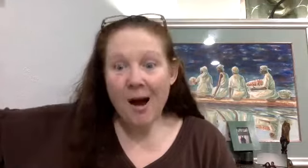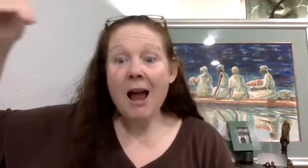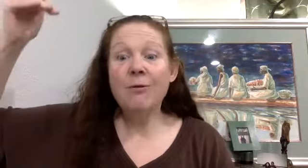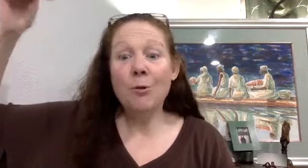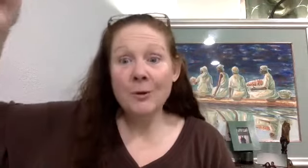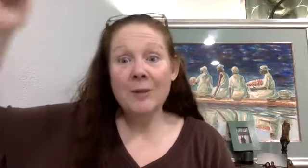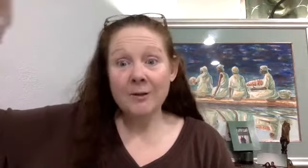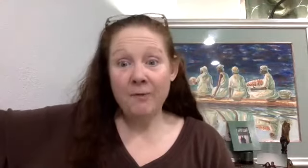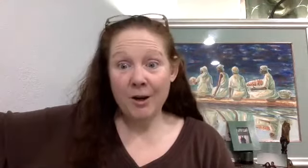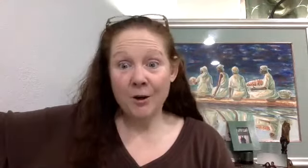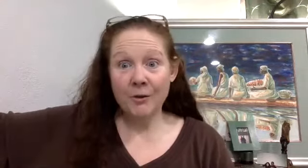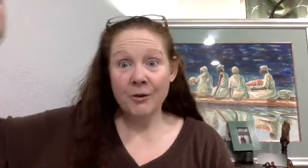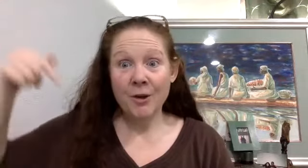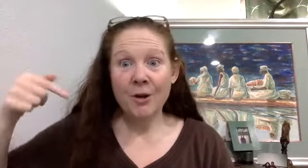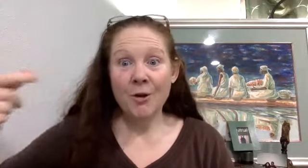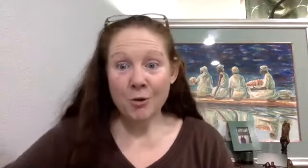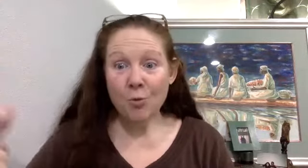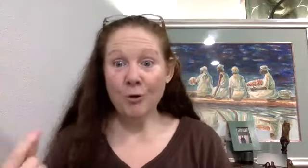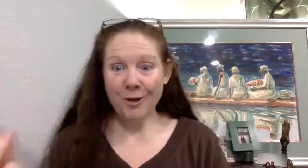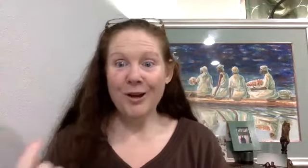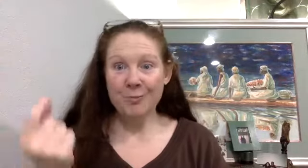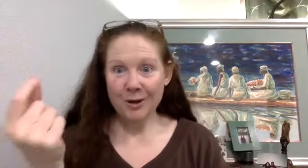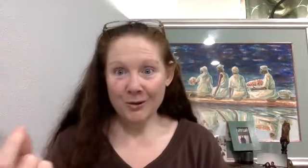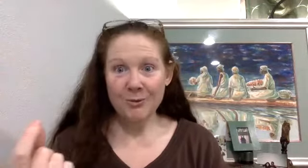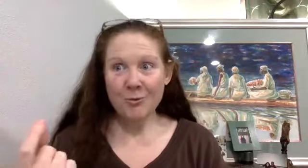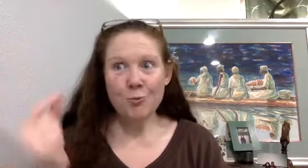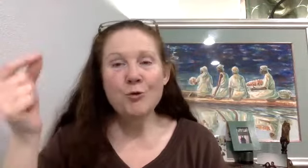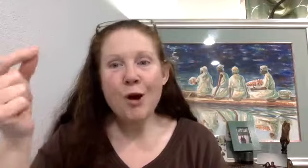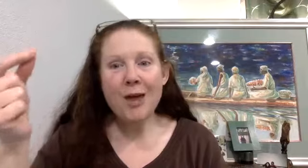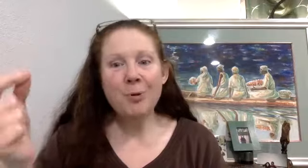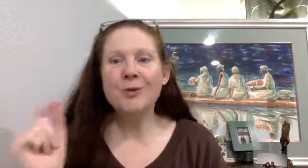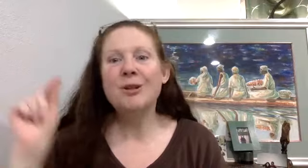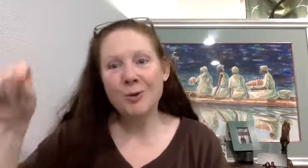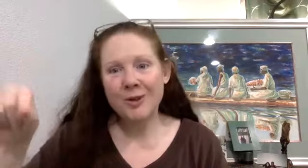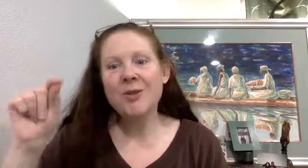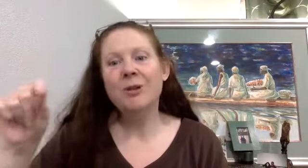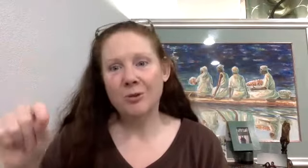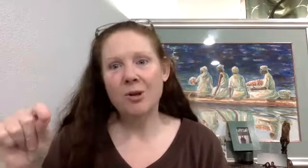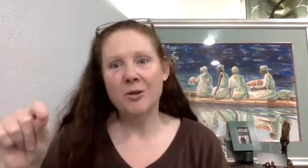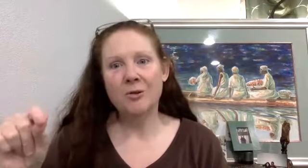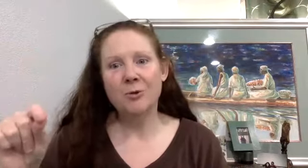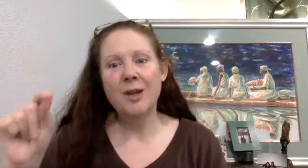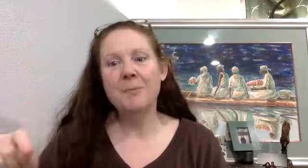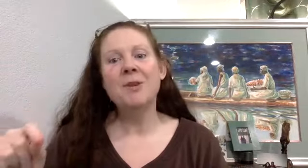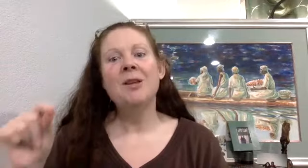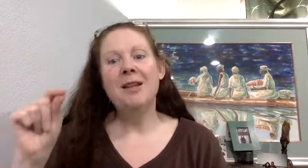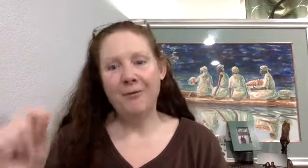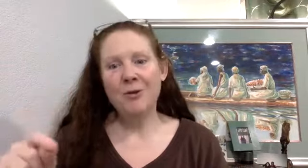five or six figures to work with us because we'll know that person and we'll send them to this research. We'll say, yeah, if you,